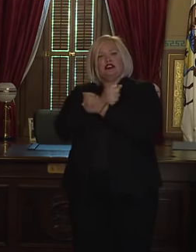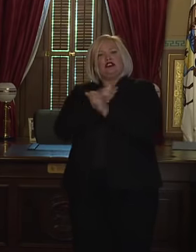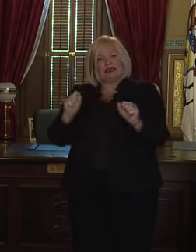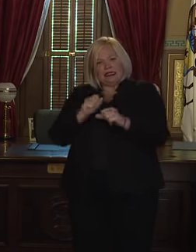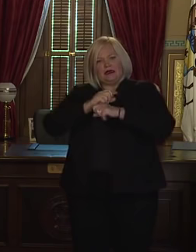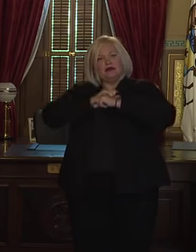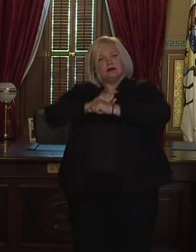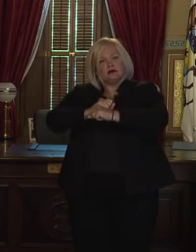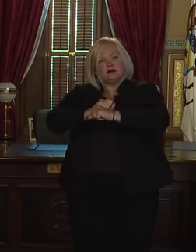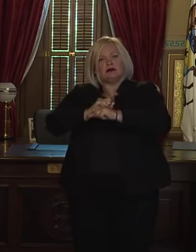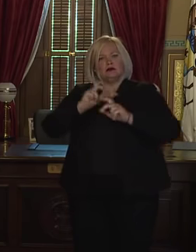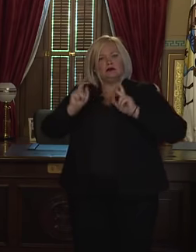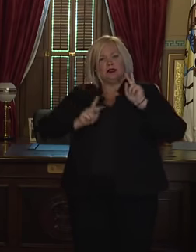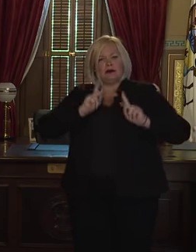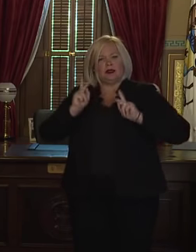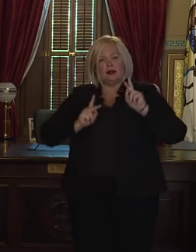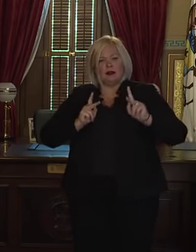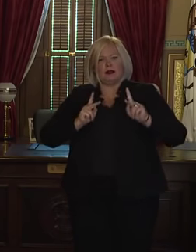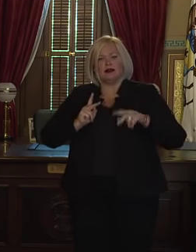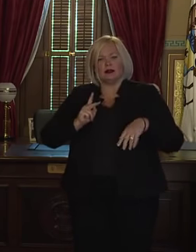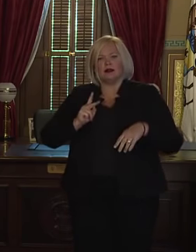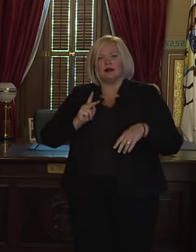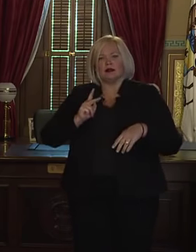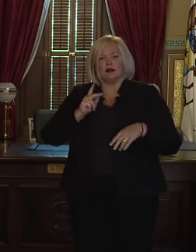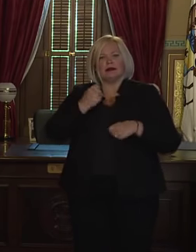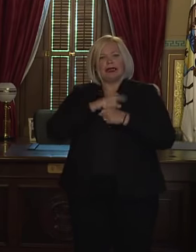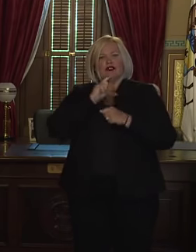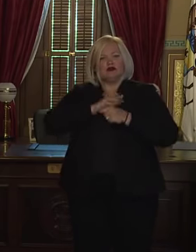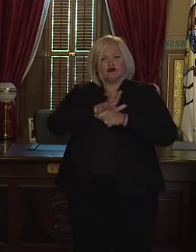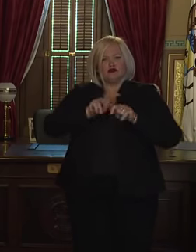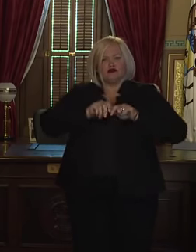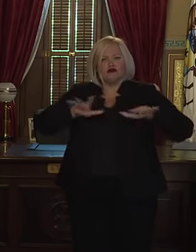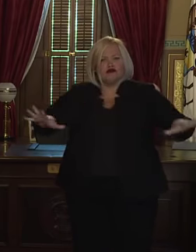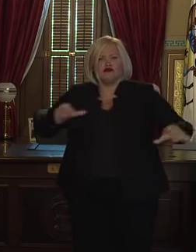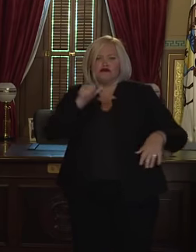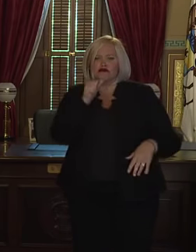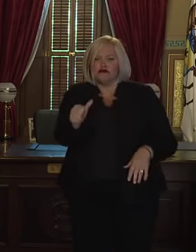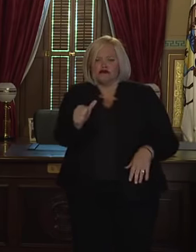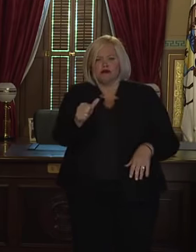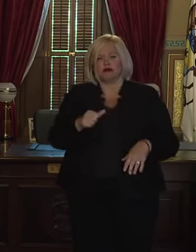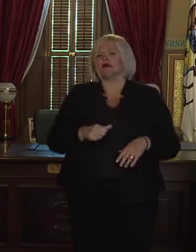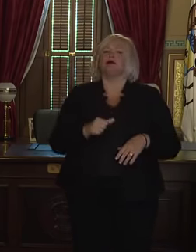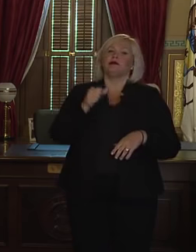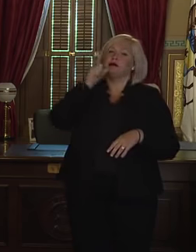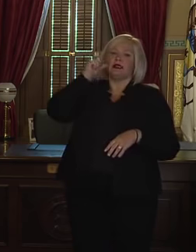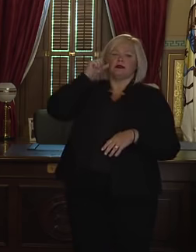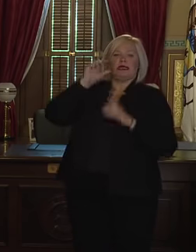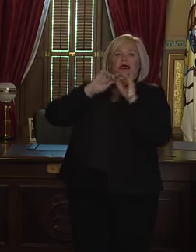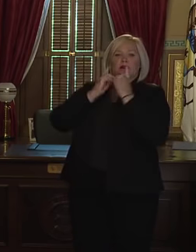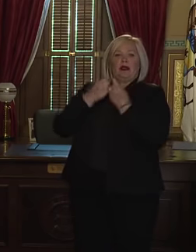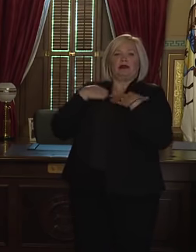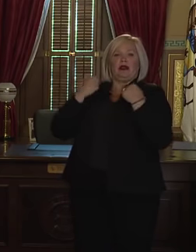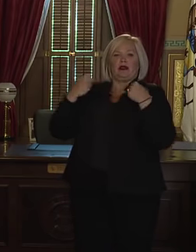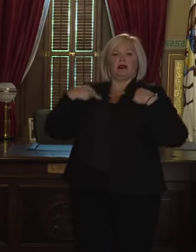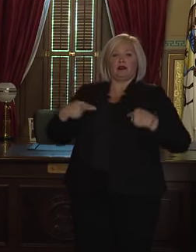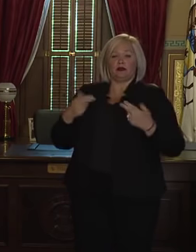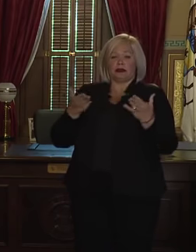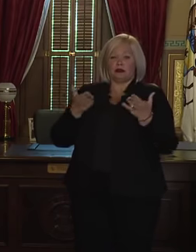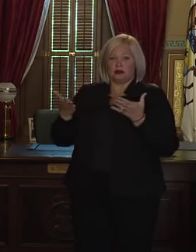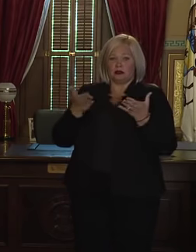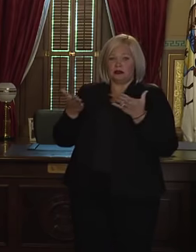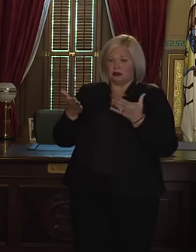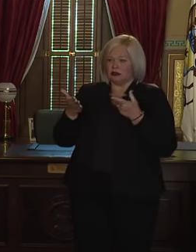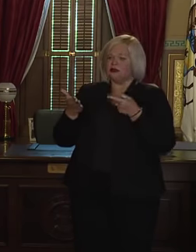continue to protect our families from the spread of this virus. Yesterday, the Department of Health and Human Services